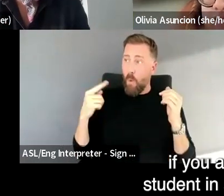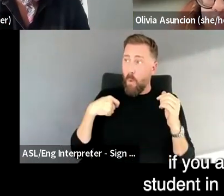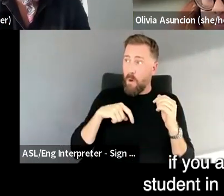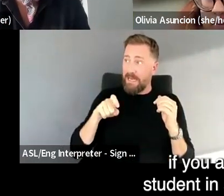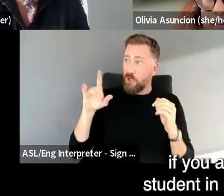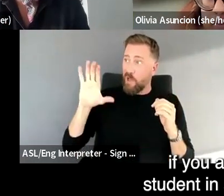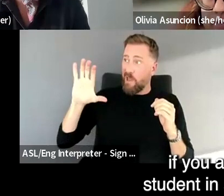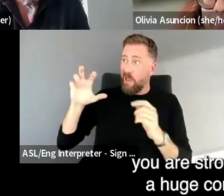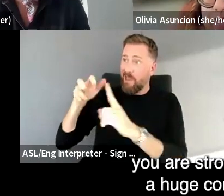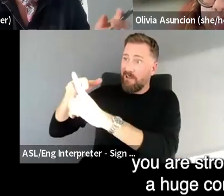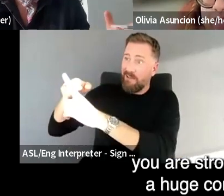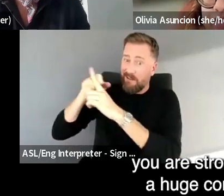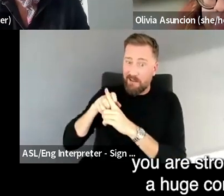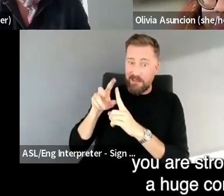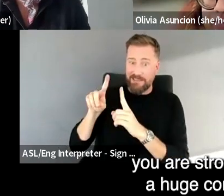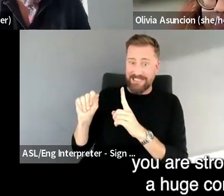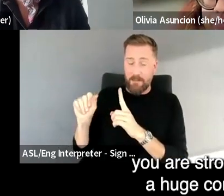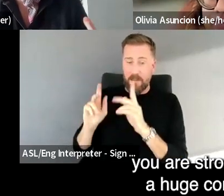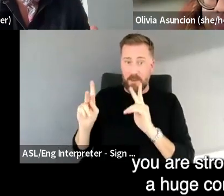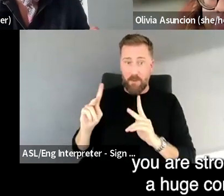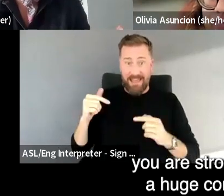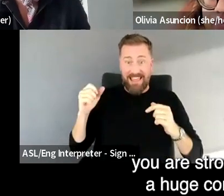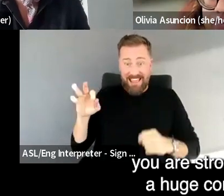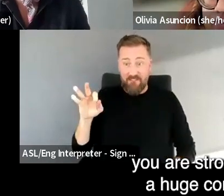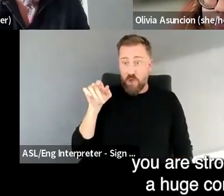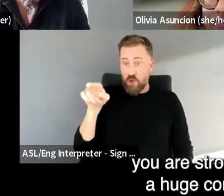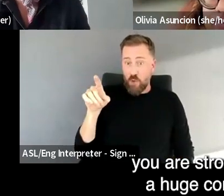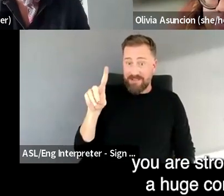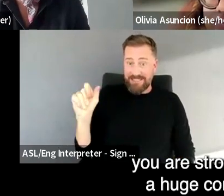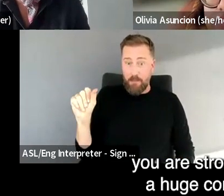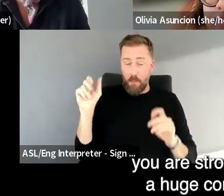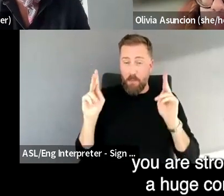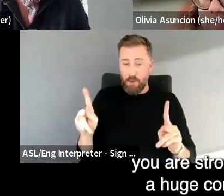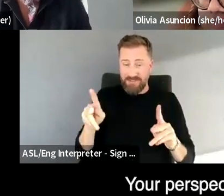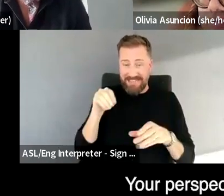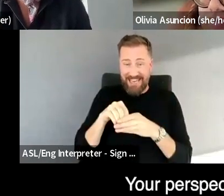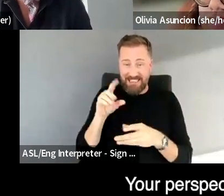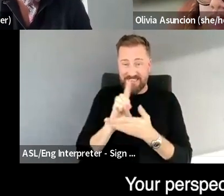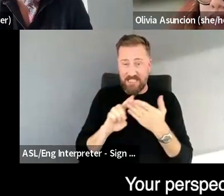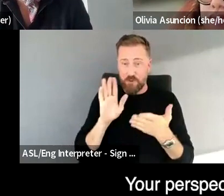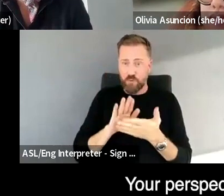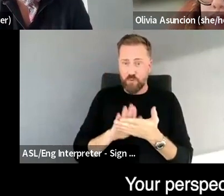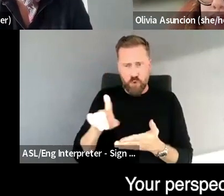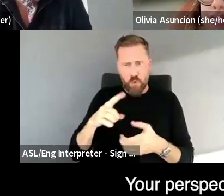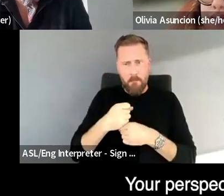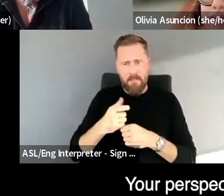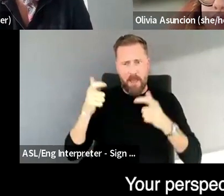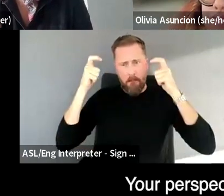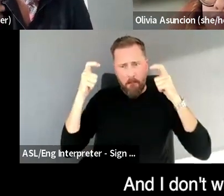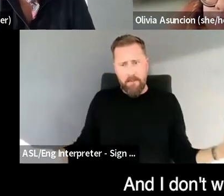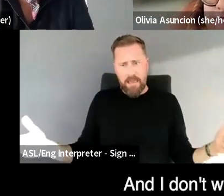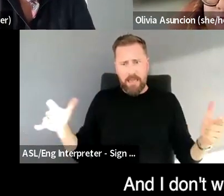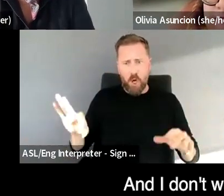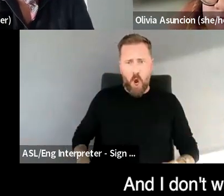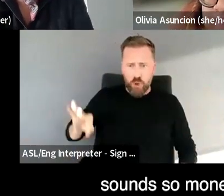disabled student in a design school, you are strong, you're making a huge contribution, right? Your perspectives are valuable. Um,